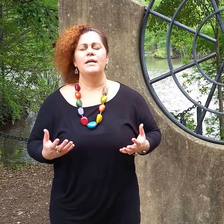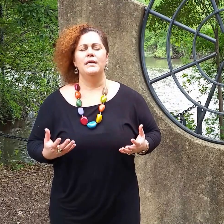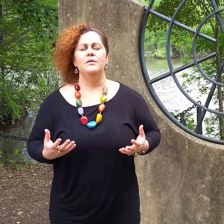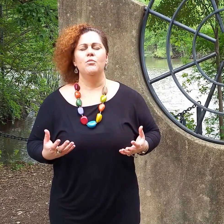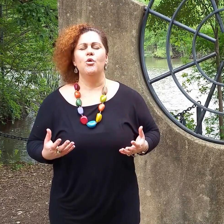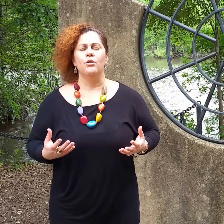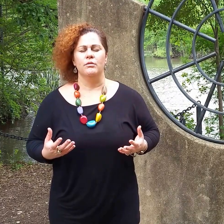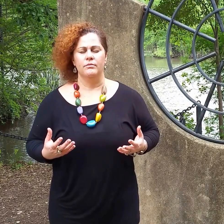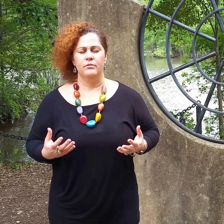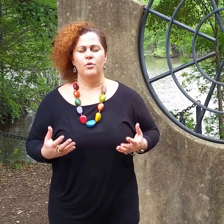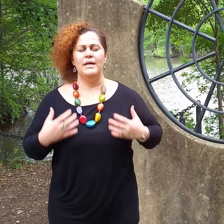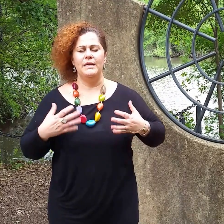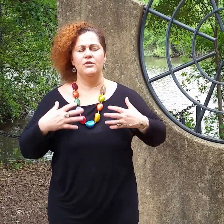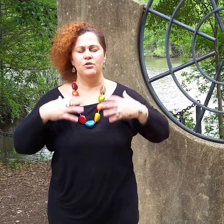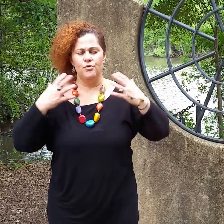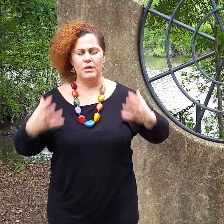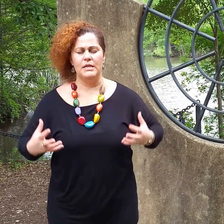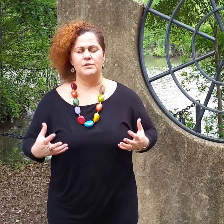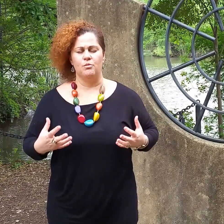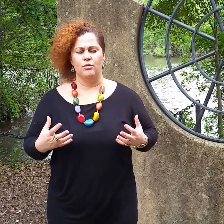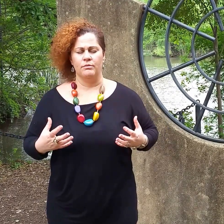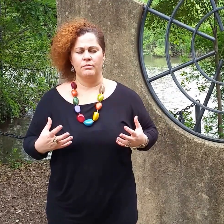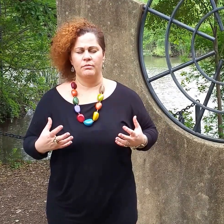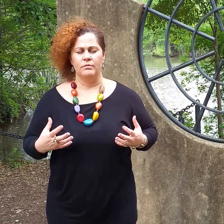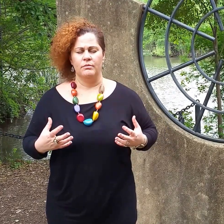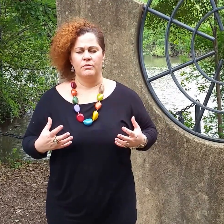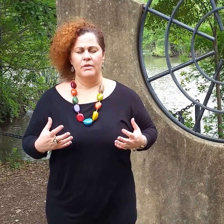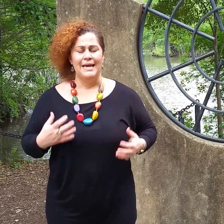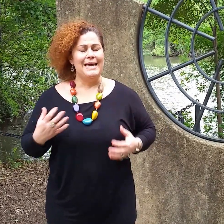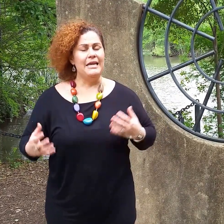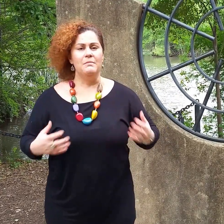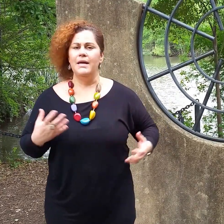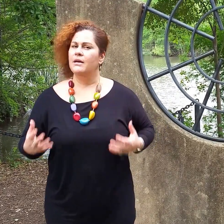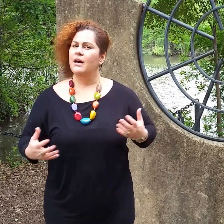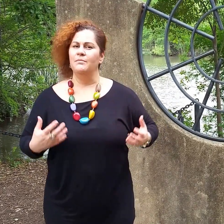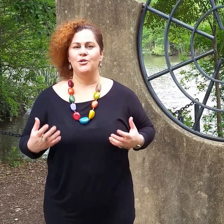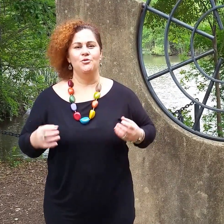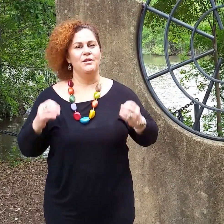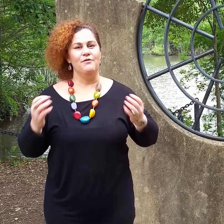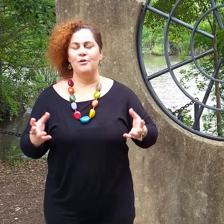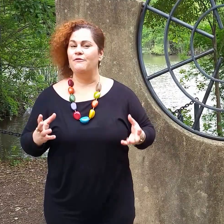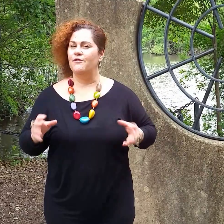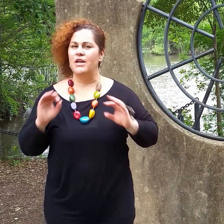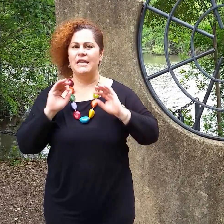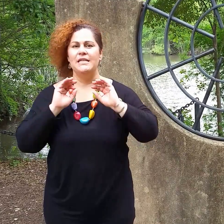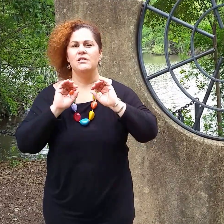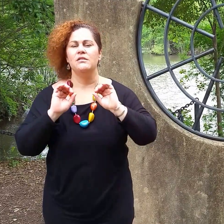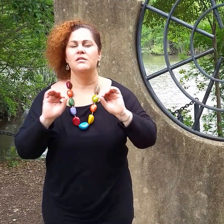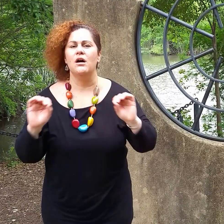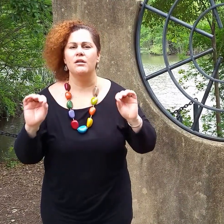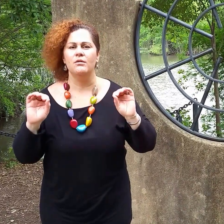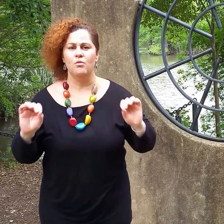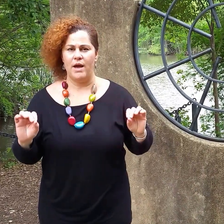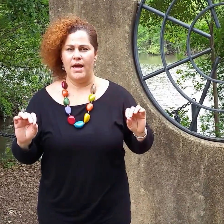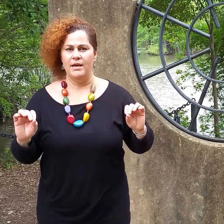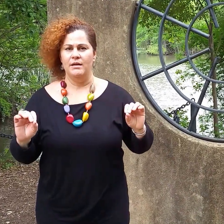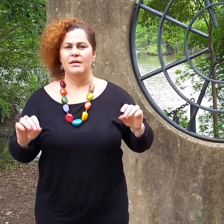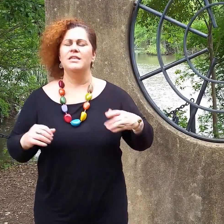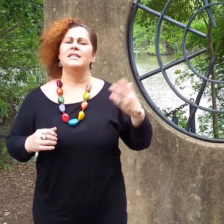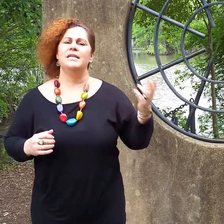I need more? Do I need to release more? It might come to you in a very funny, subtle way. Yes,